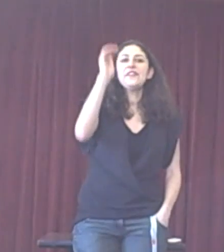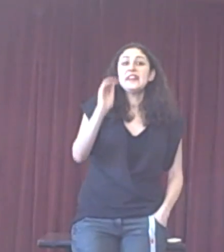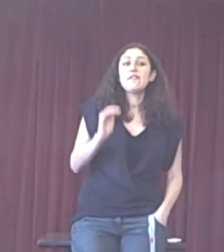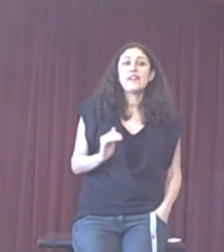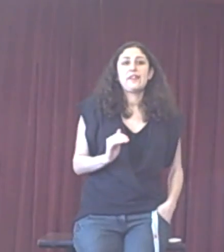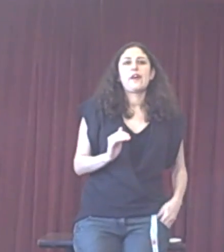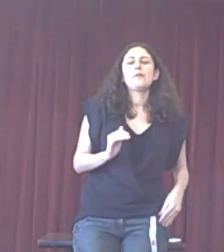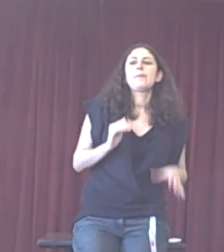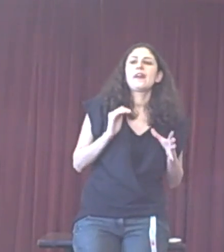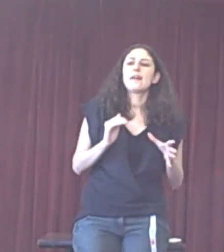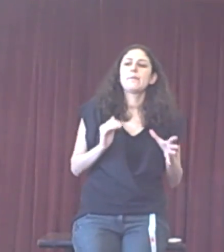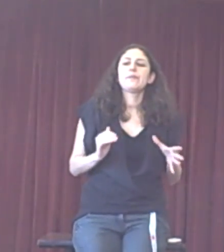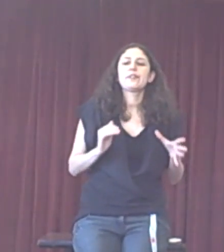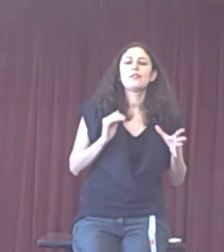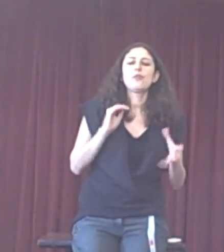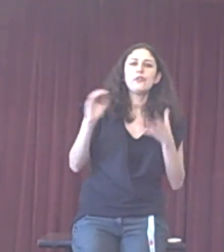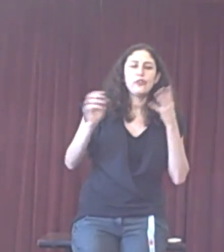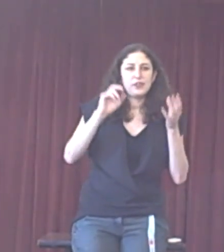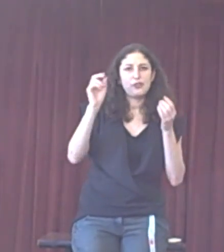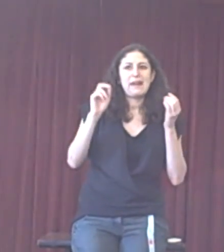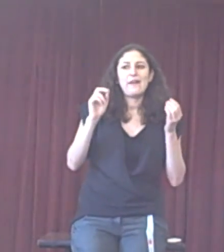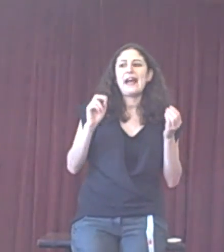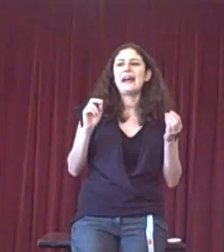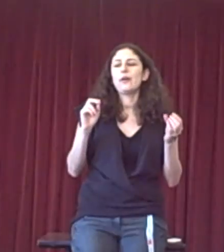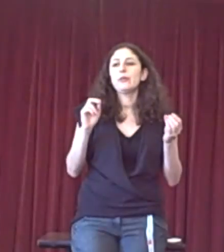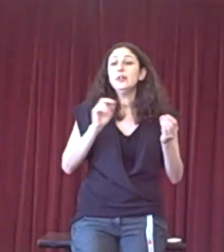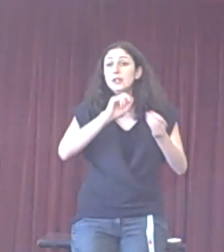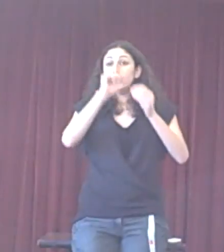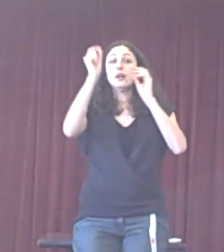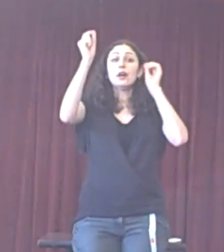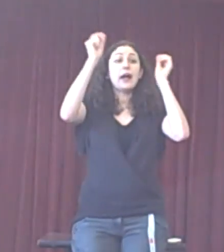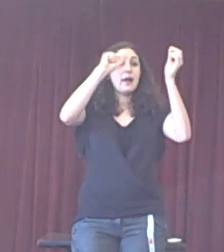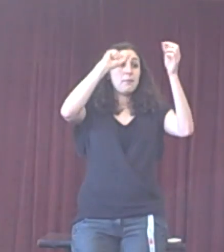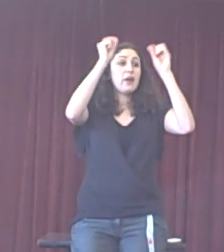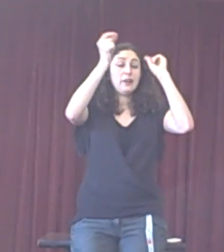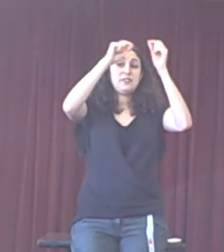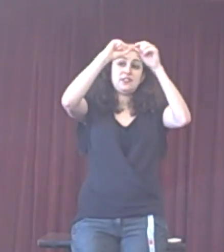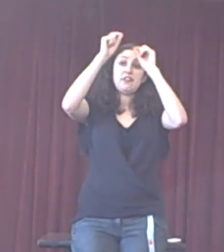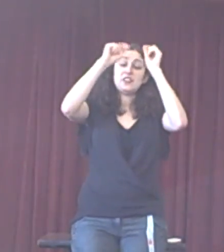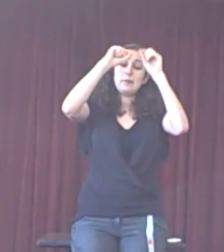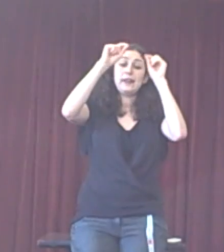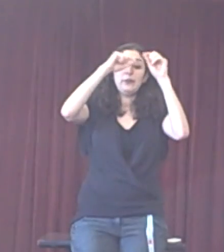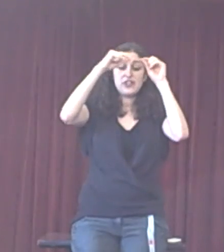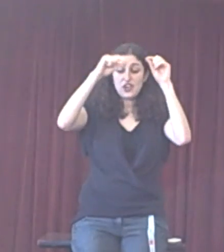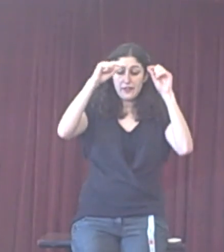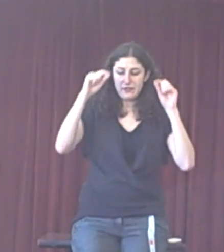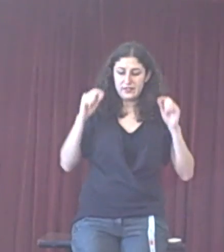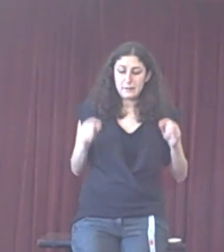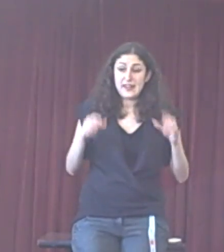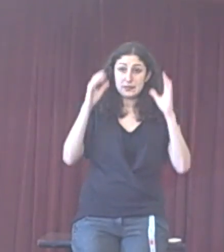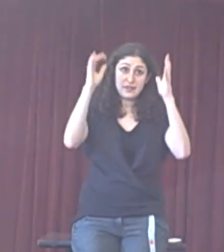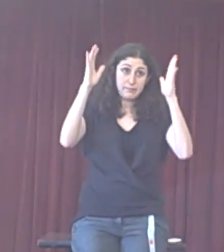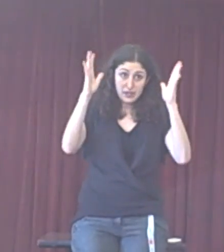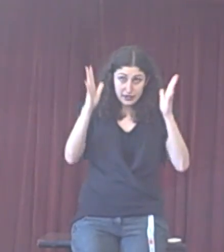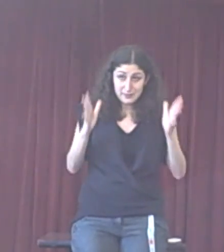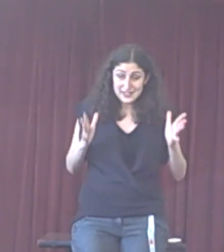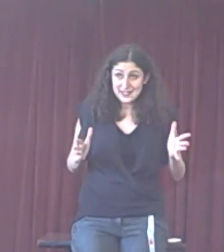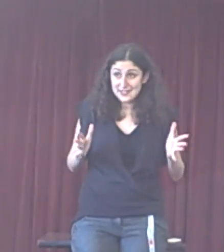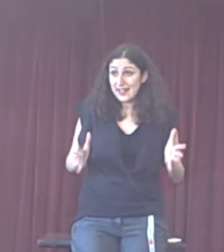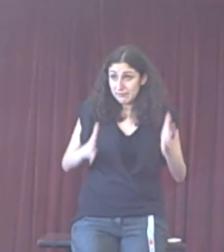Underneath that though, it becomes not so much about how arguments are interplaying with each other in the debates, but arguments as they